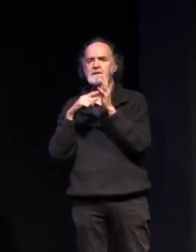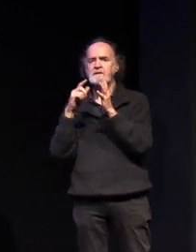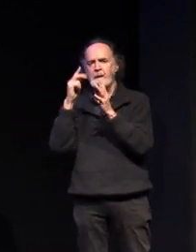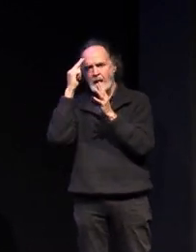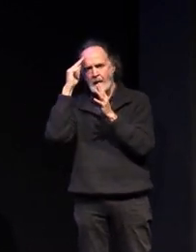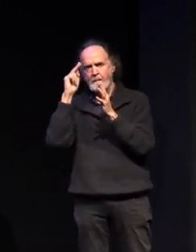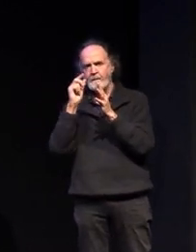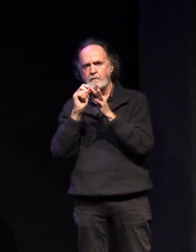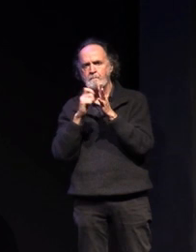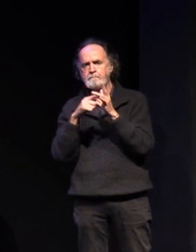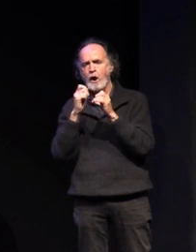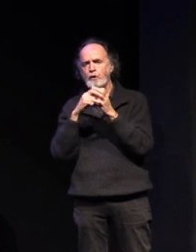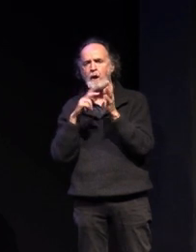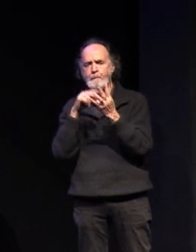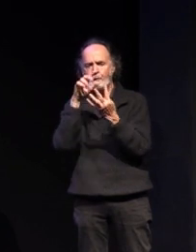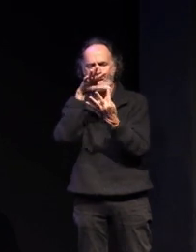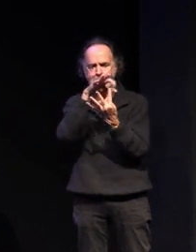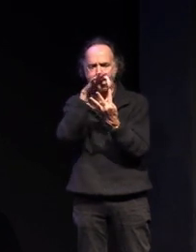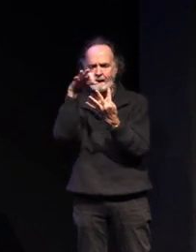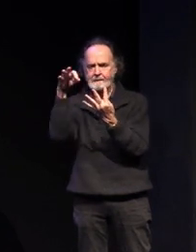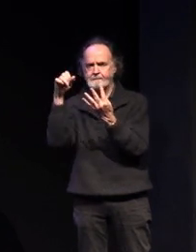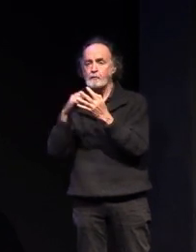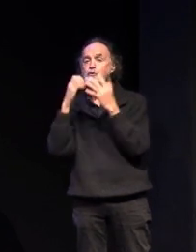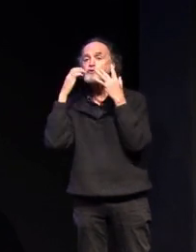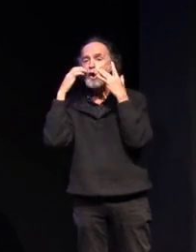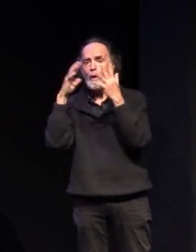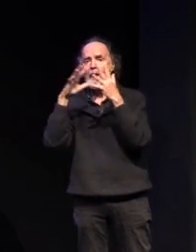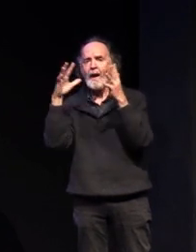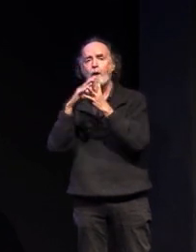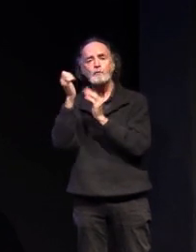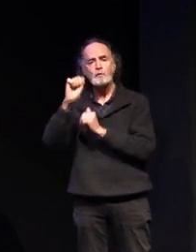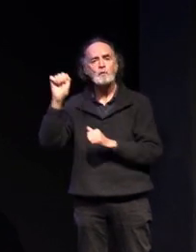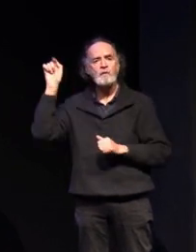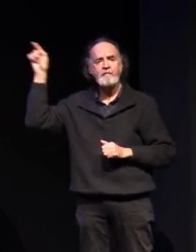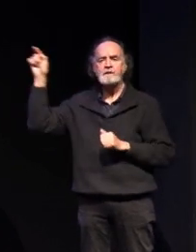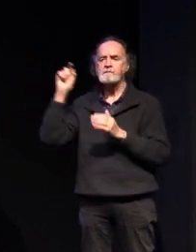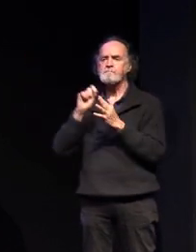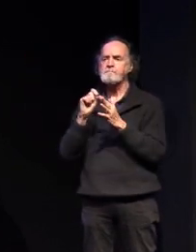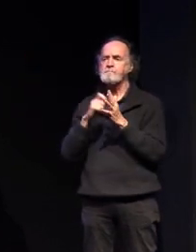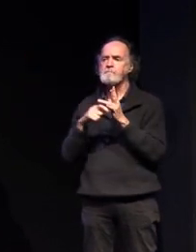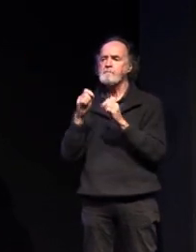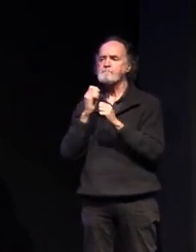any of the subjects they wish to do so i'm just going to give that a go sorry